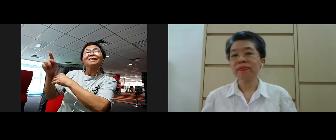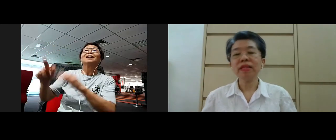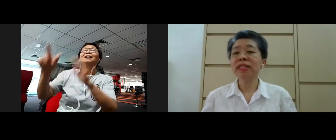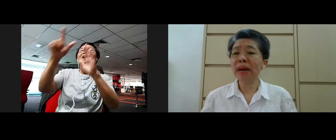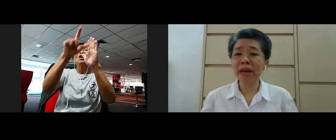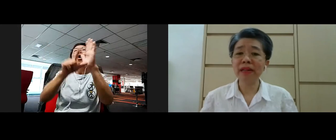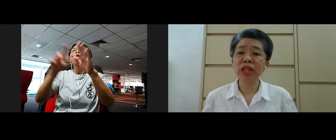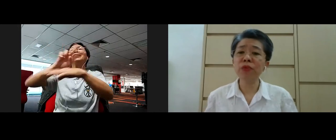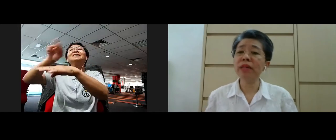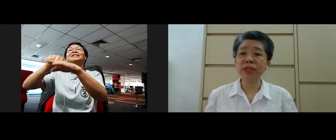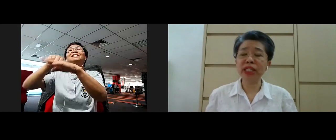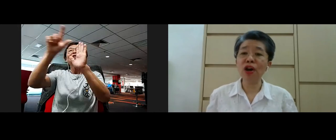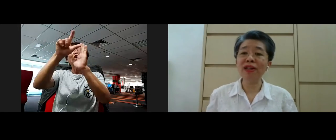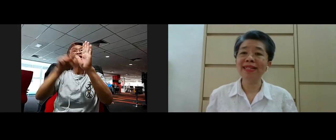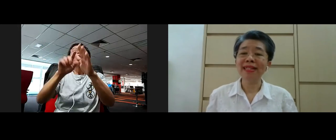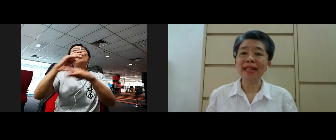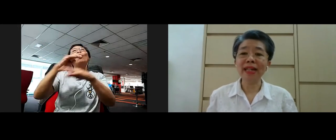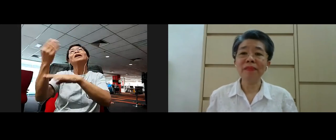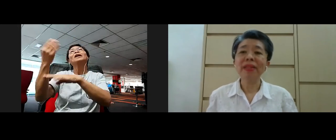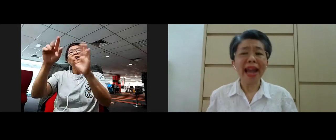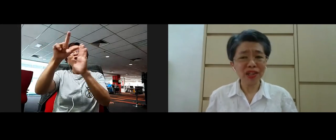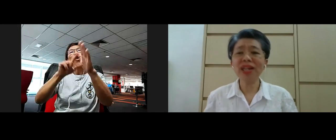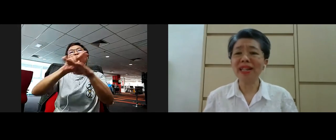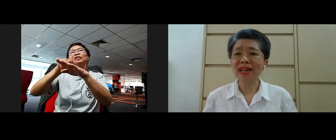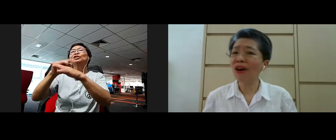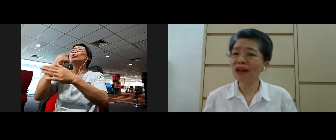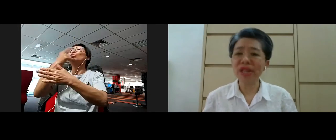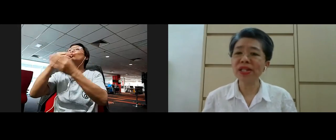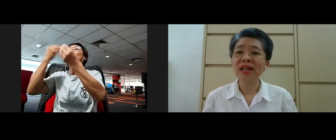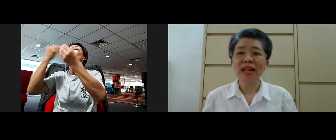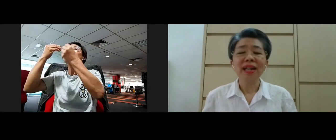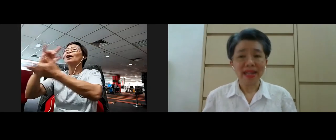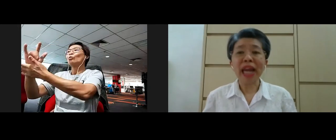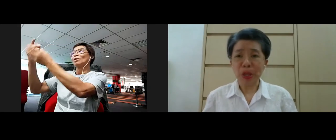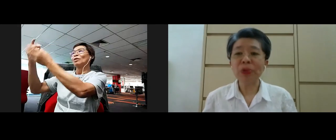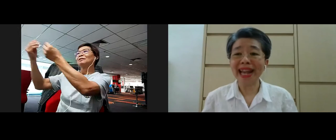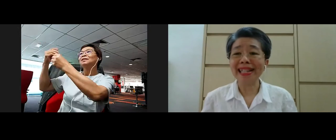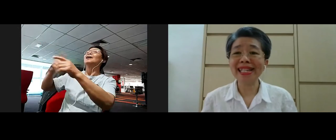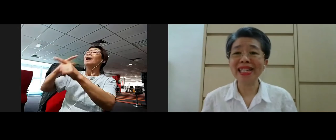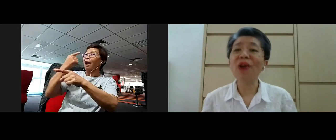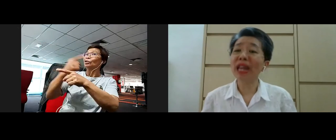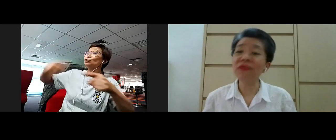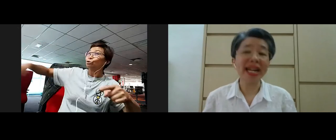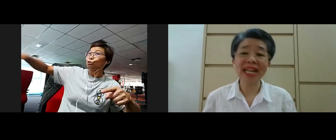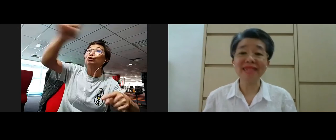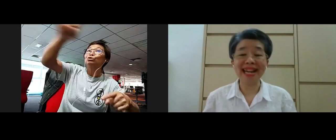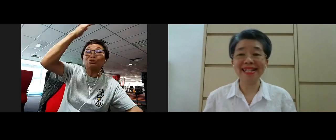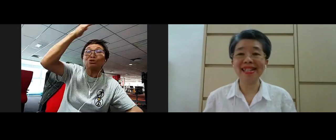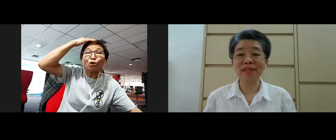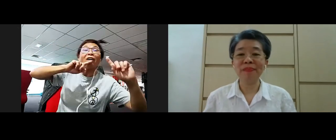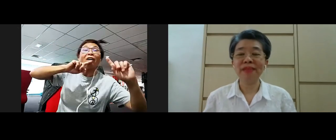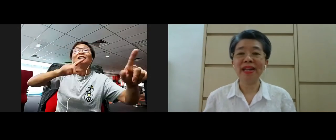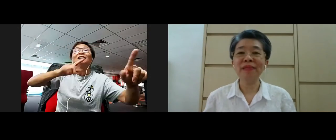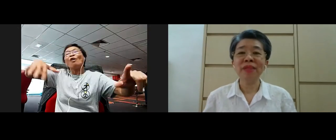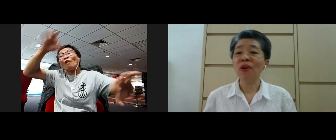dharma is what buddha taught yeah actually all of us can know the answer or can find out the